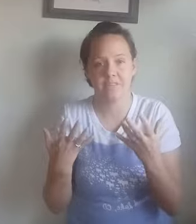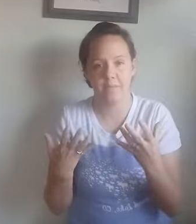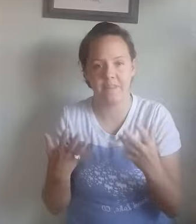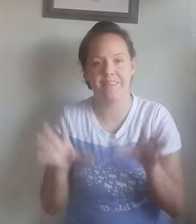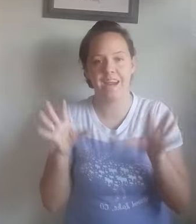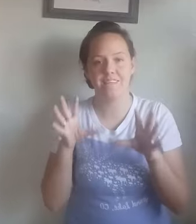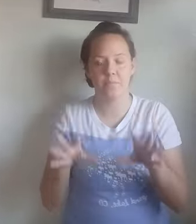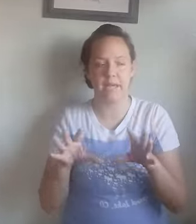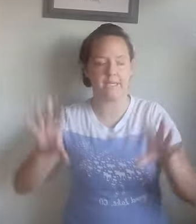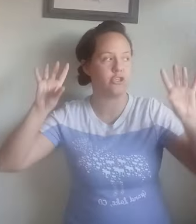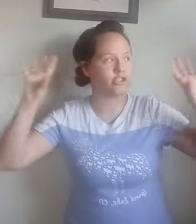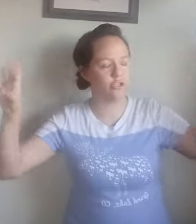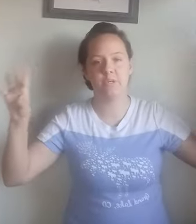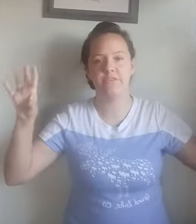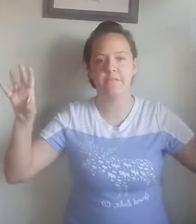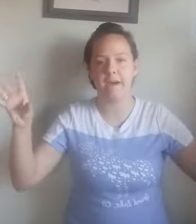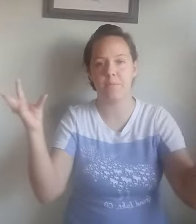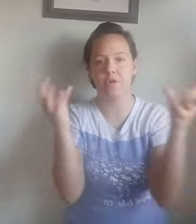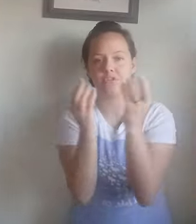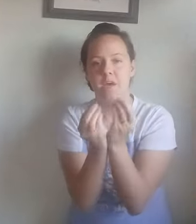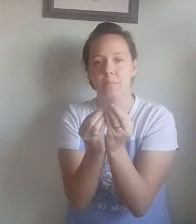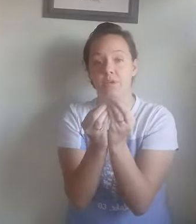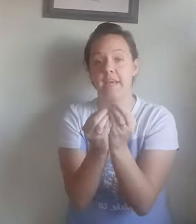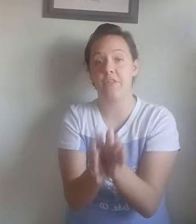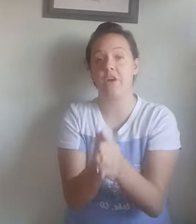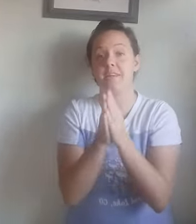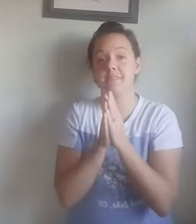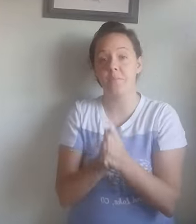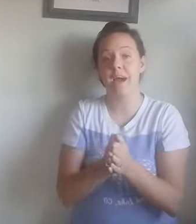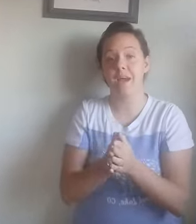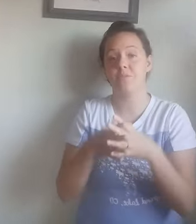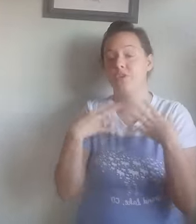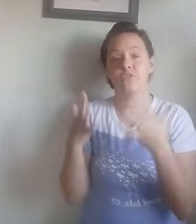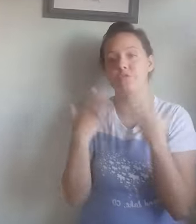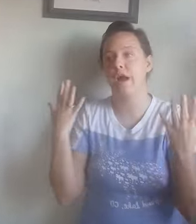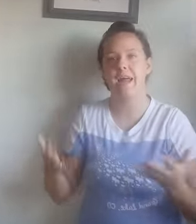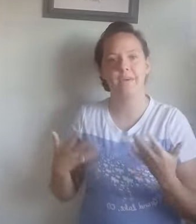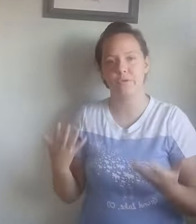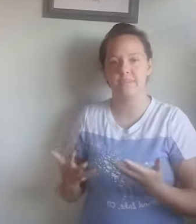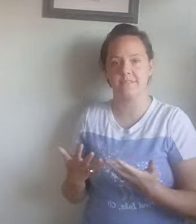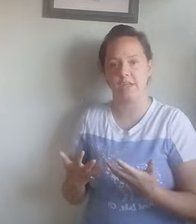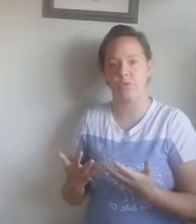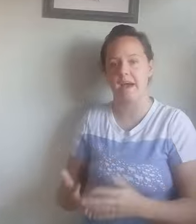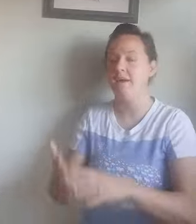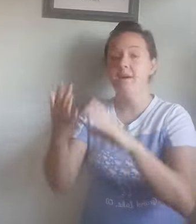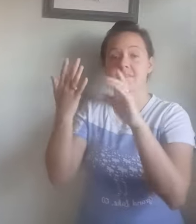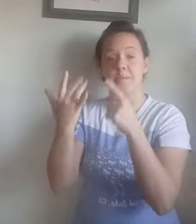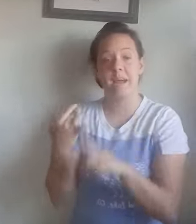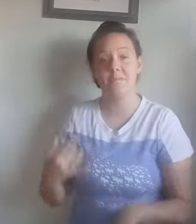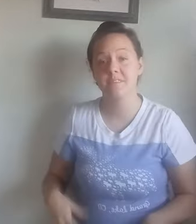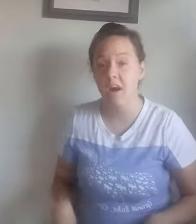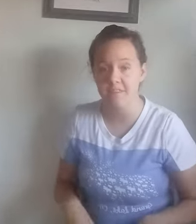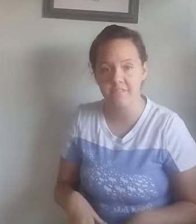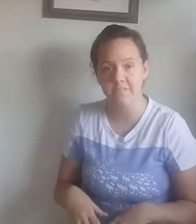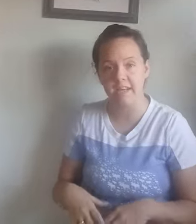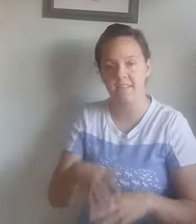something. That is a different fibers put together. And sometimes there's a variety of reasons they do that. Sometimes it's cost effective,